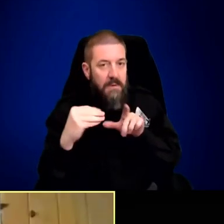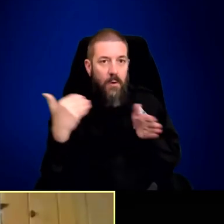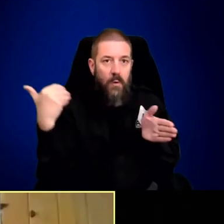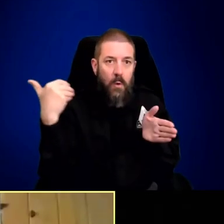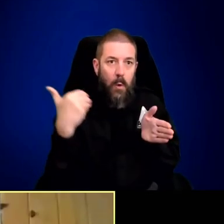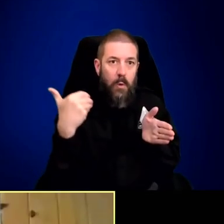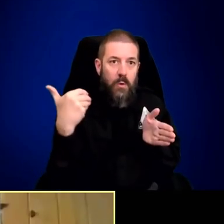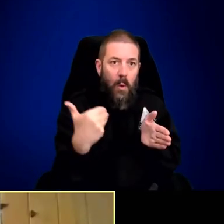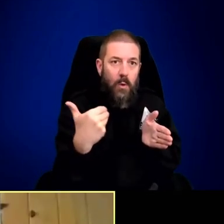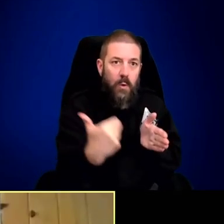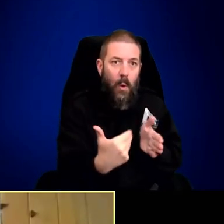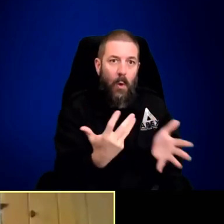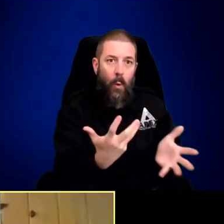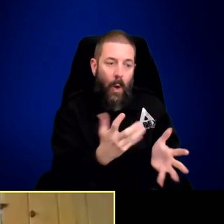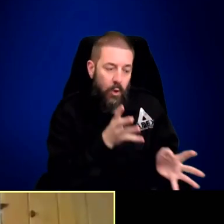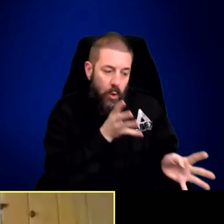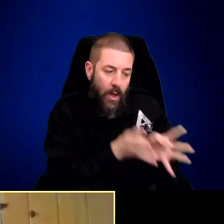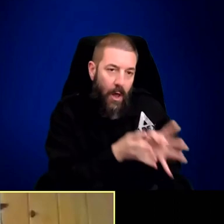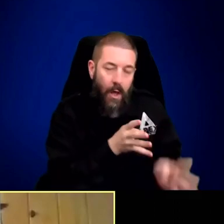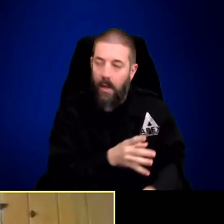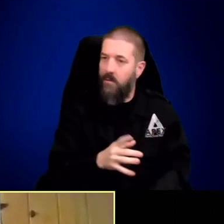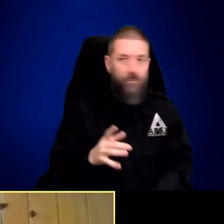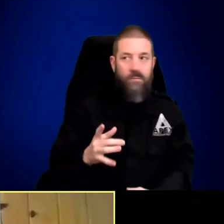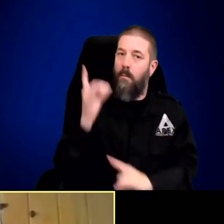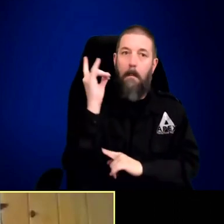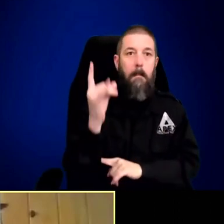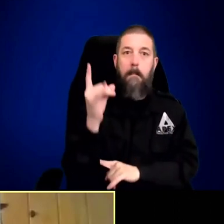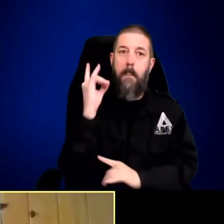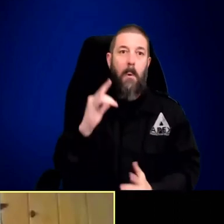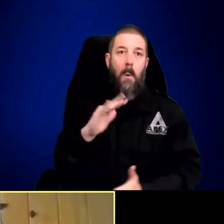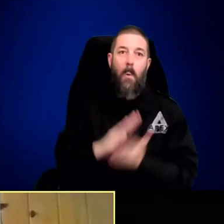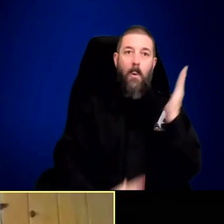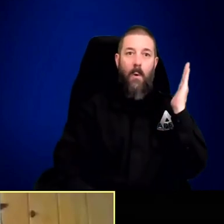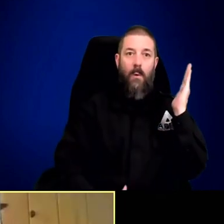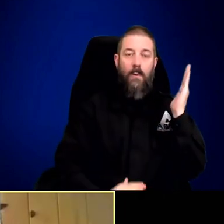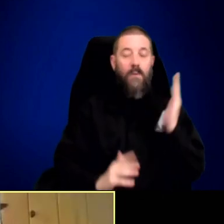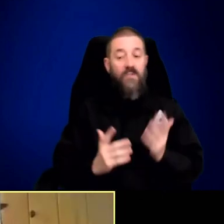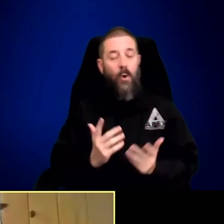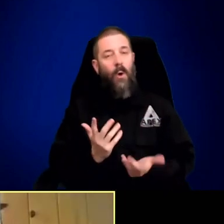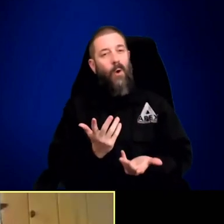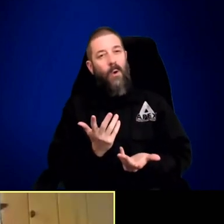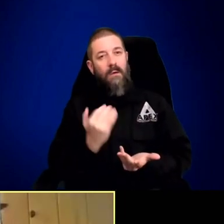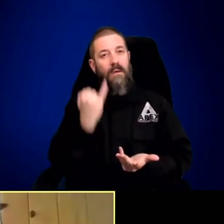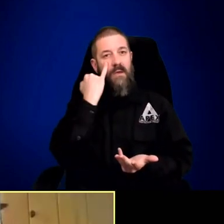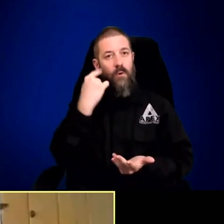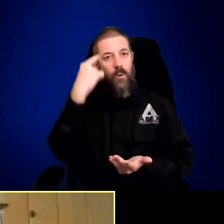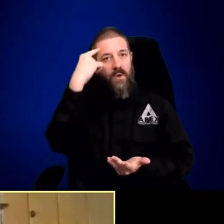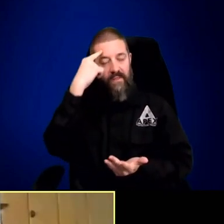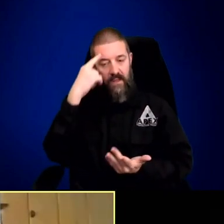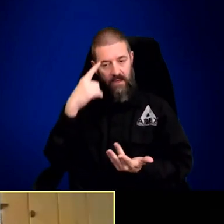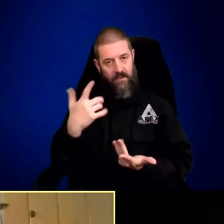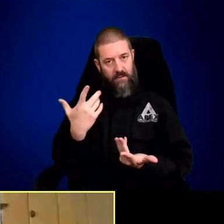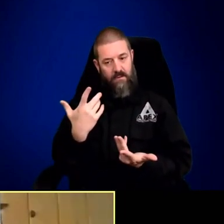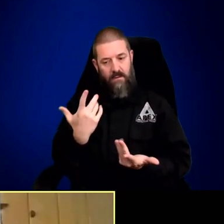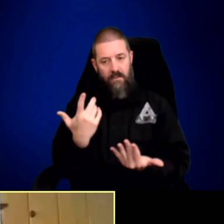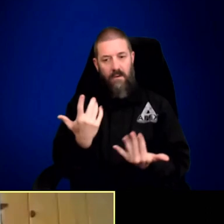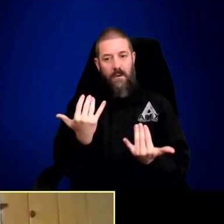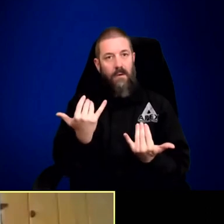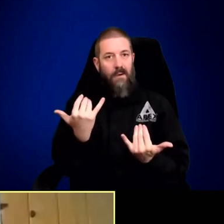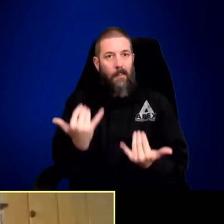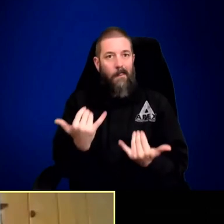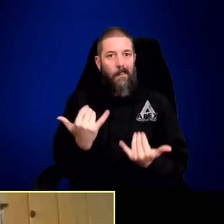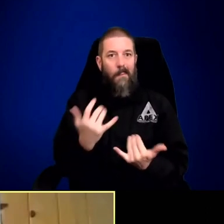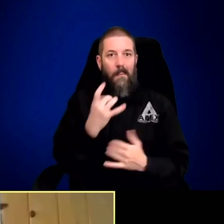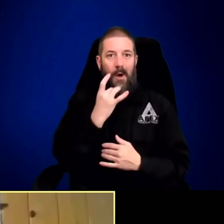okay. But if they notice someone staring at them, taking pictures, moving closer, acting like they want to come up and talk to